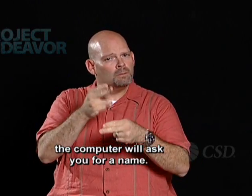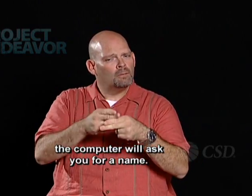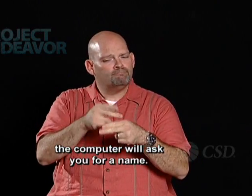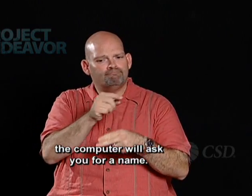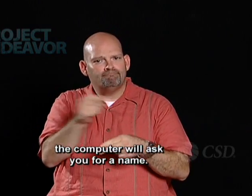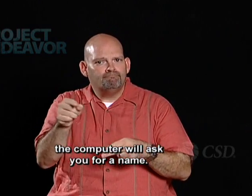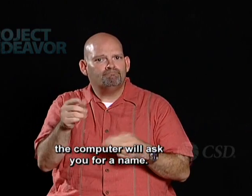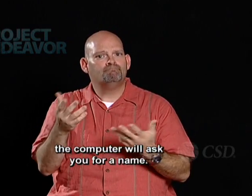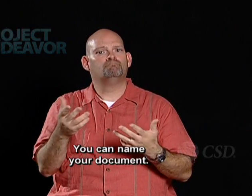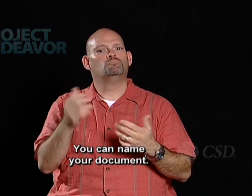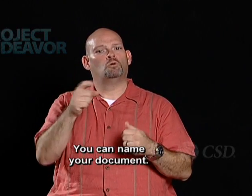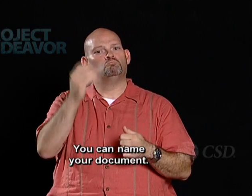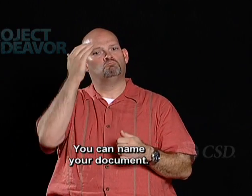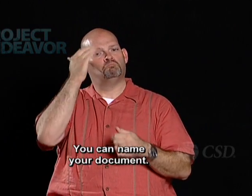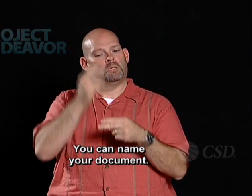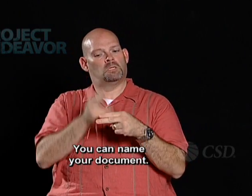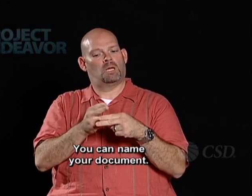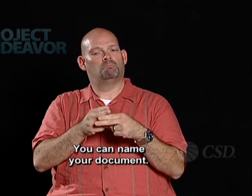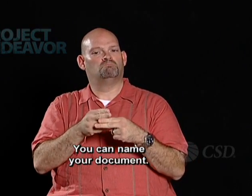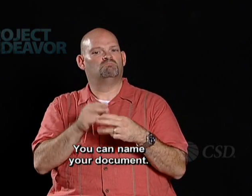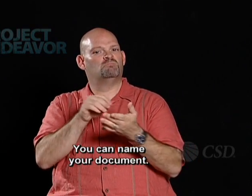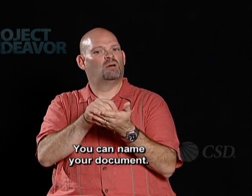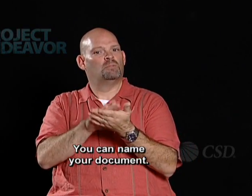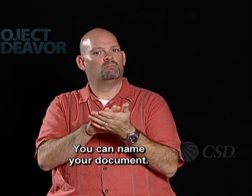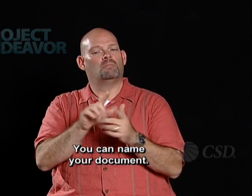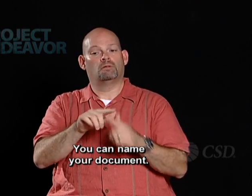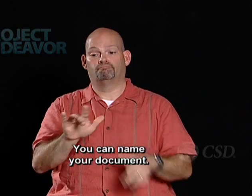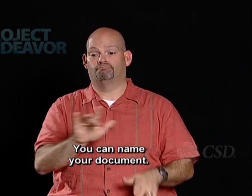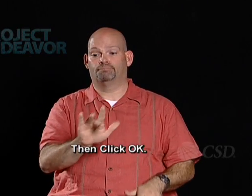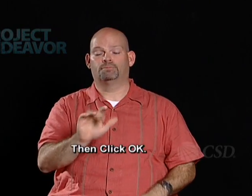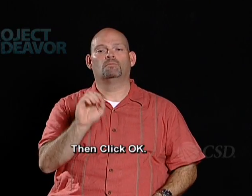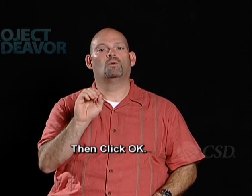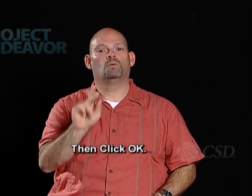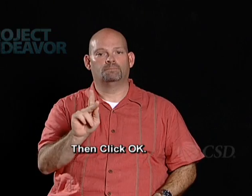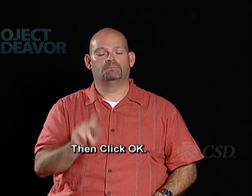you for a name. You can name your document. Then click OK.